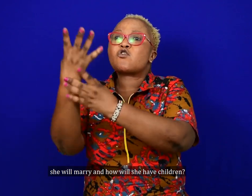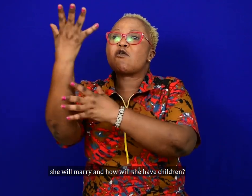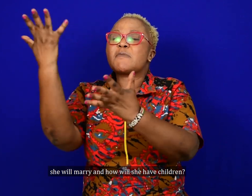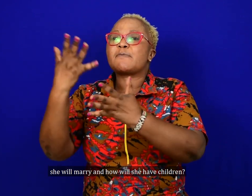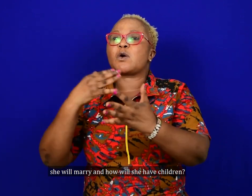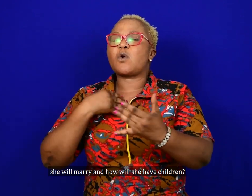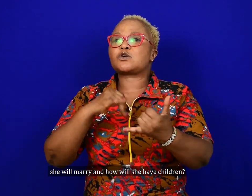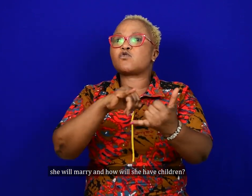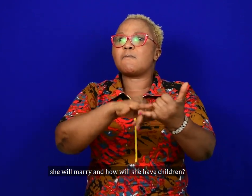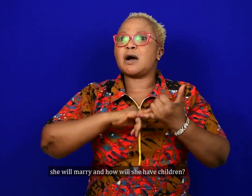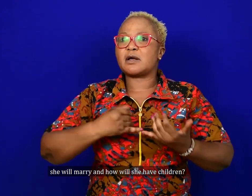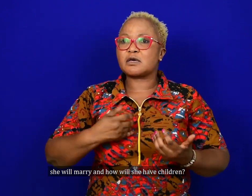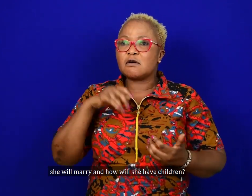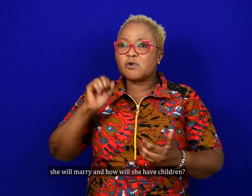she'll marry and how will she have children?